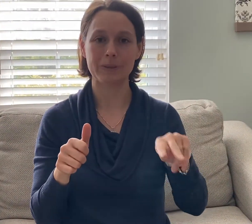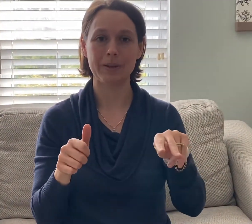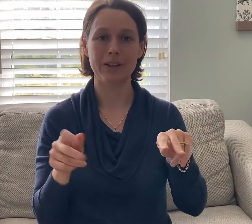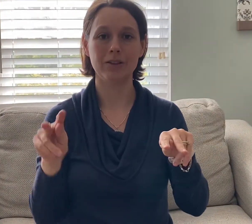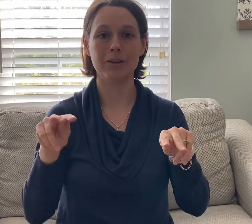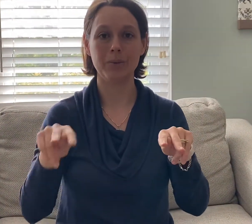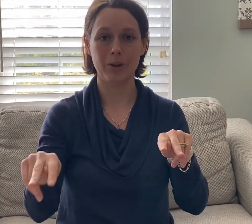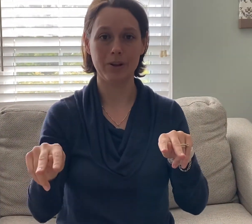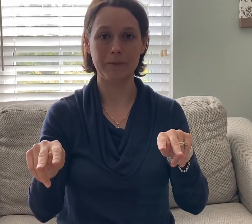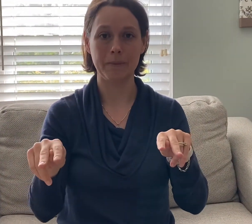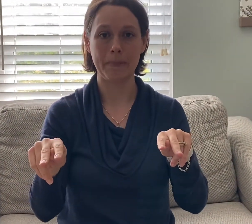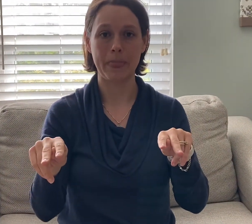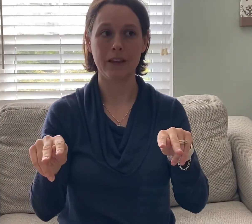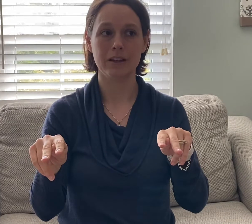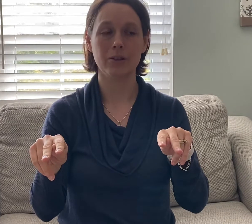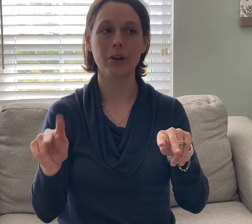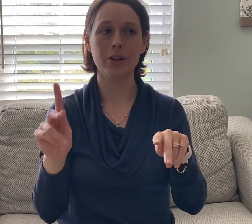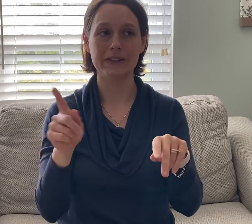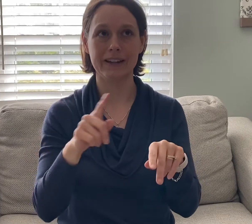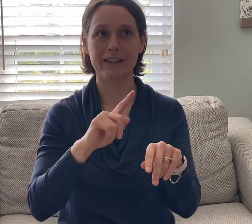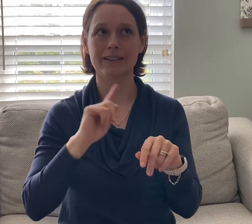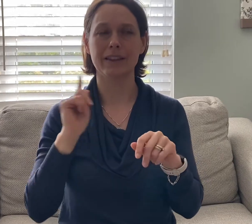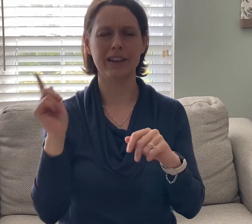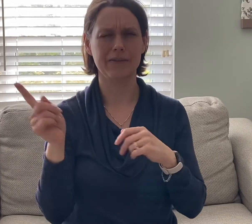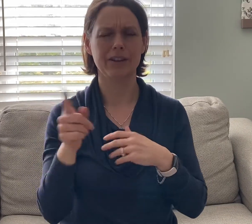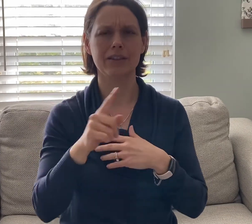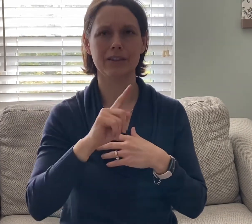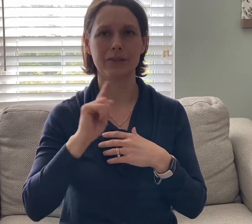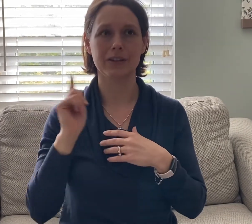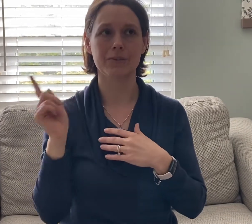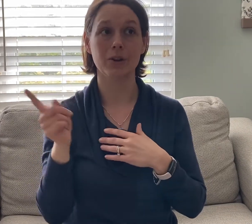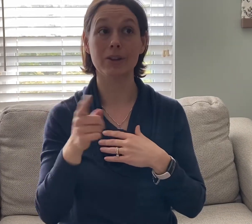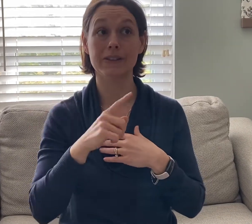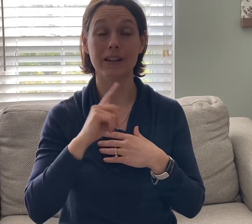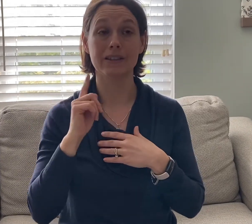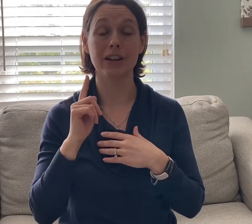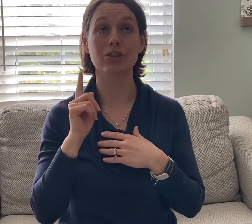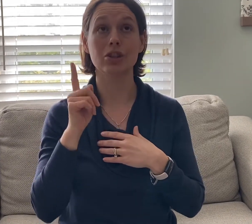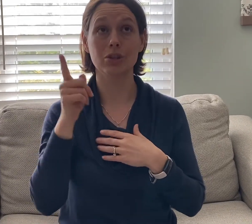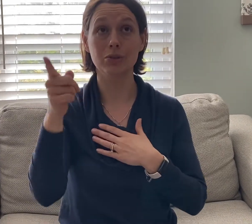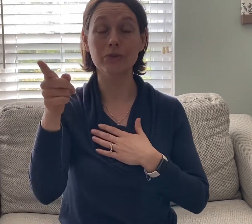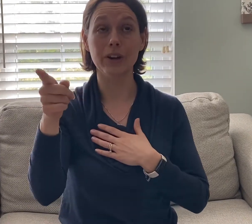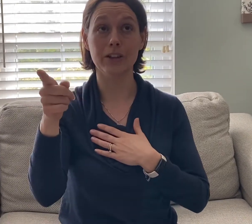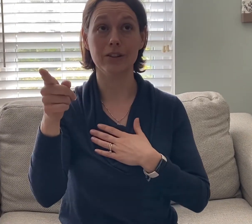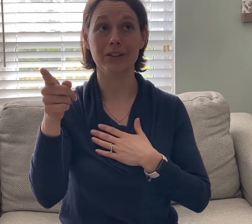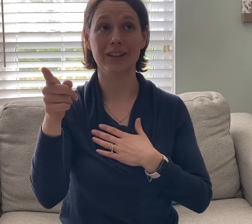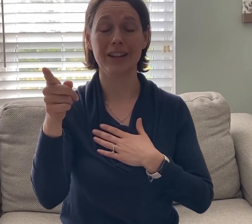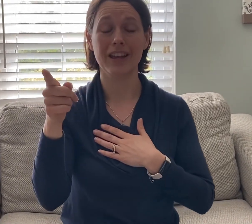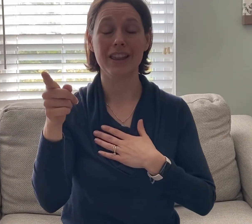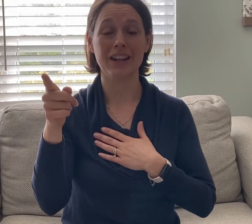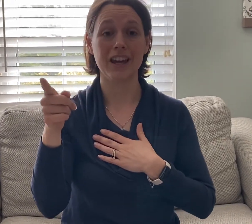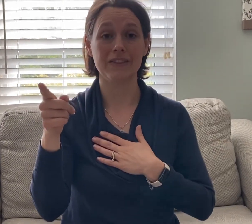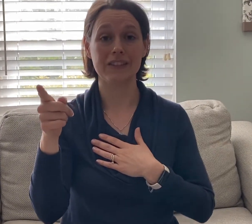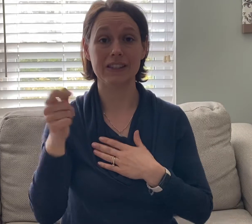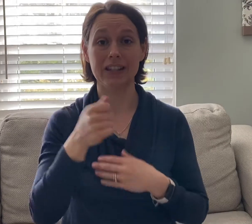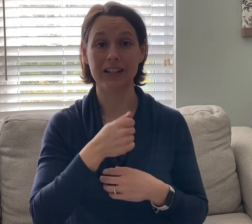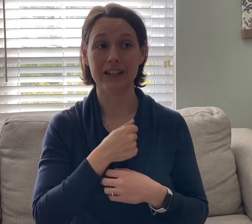Peter and Paul to all the Saints I think I forgot that the first time to all the Saints and to you father that I have sinned